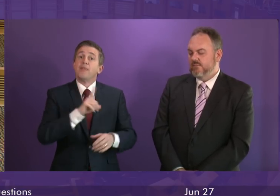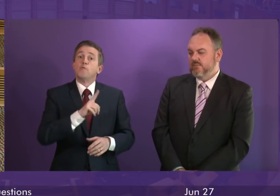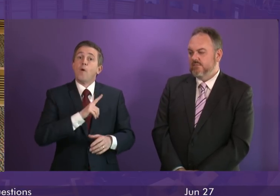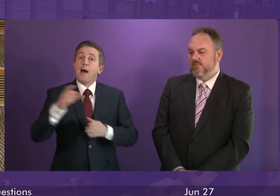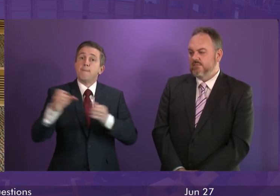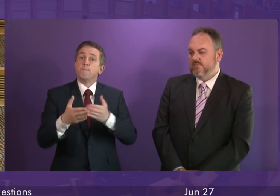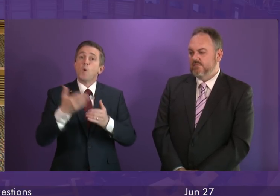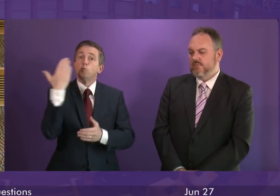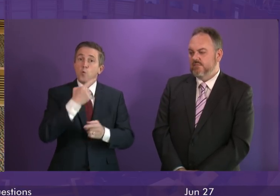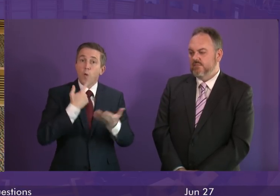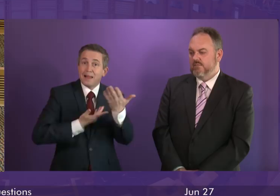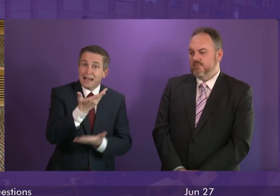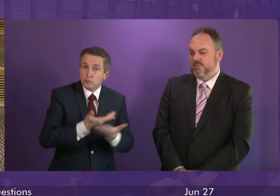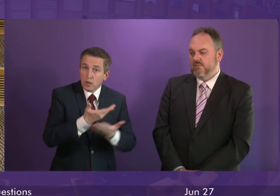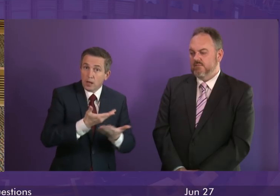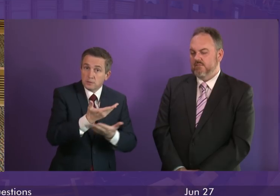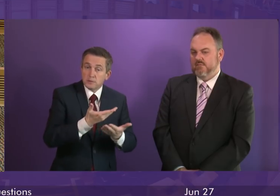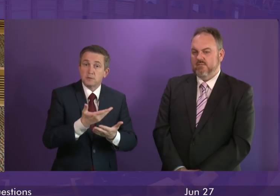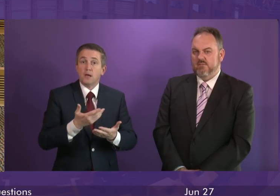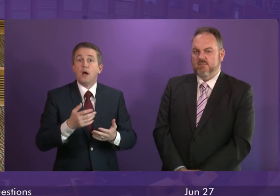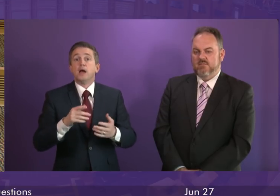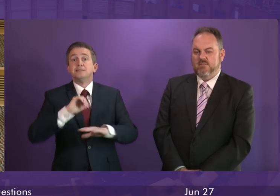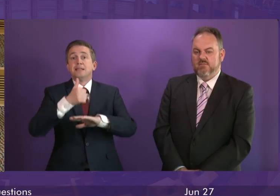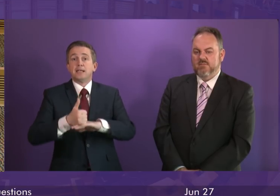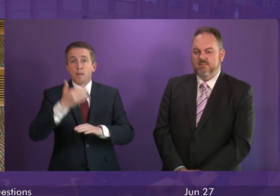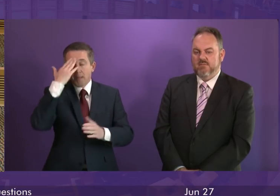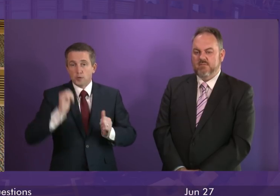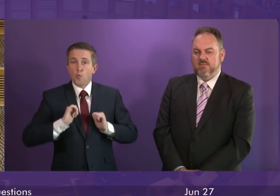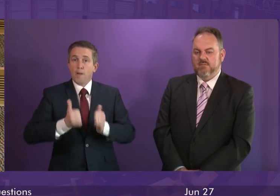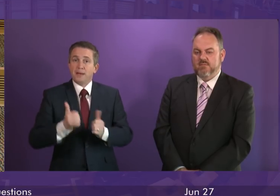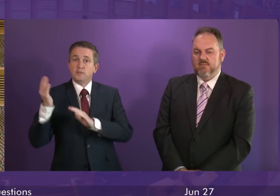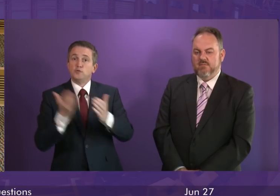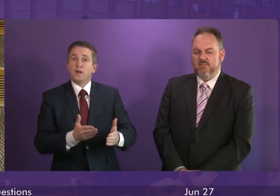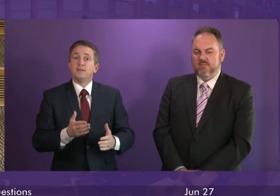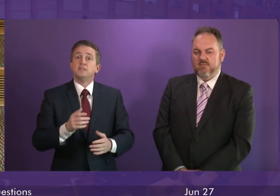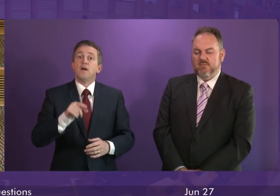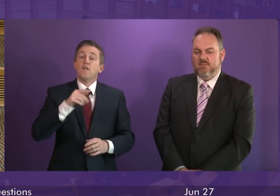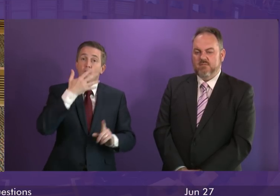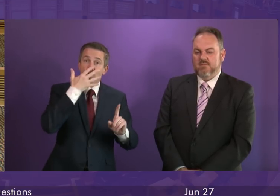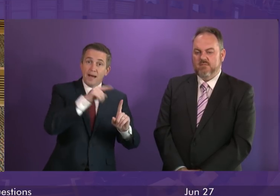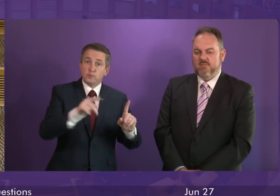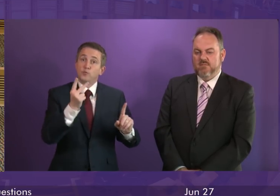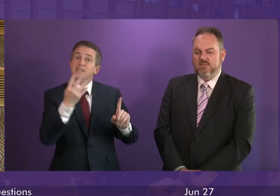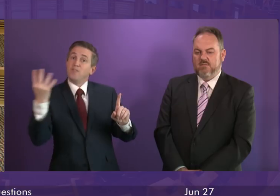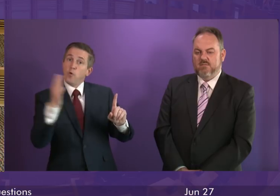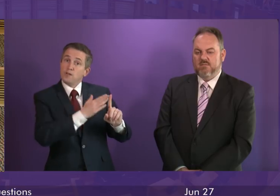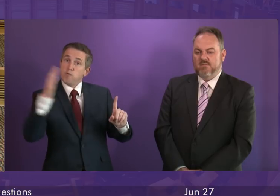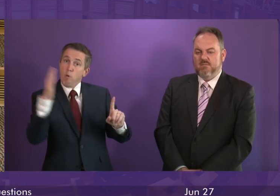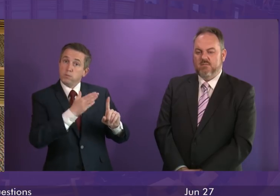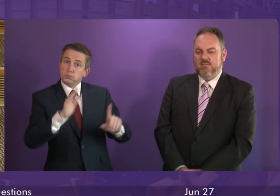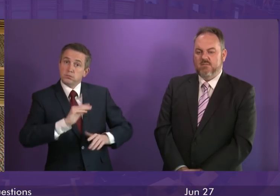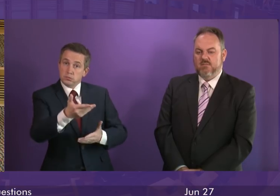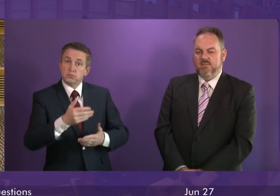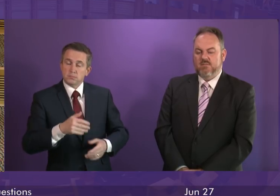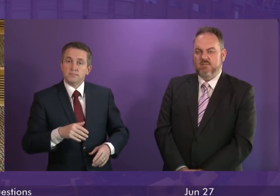and the plans for a new mental wellbeing service for those in the 5 to 24 age groups. So this is an important area